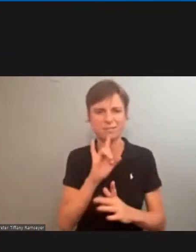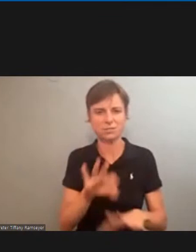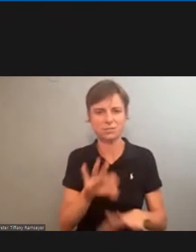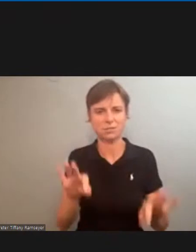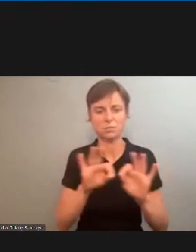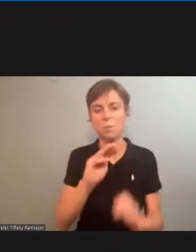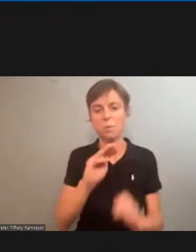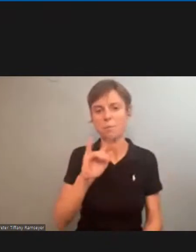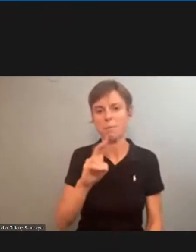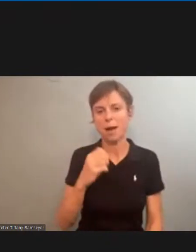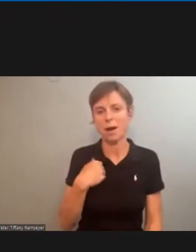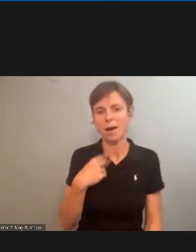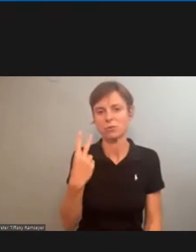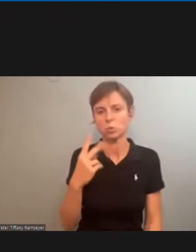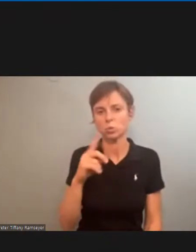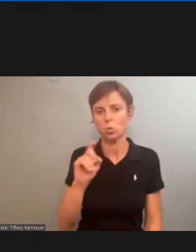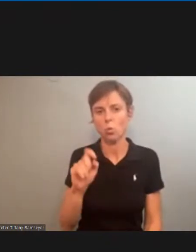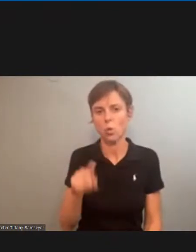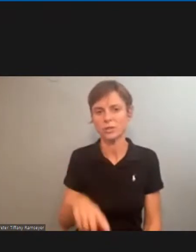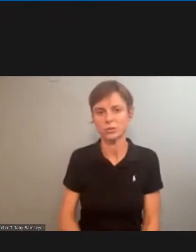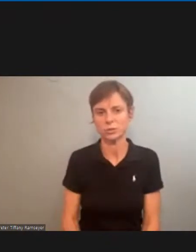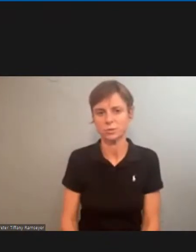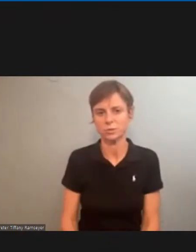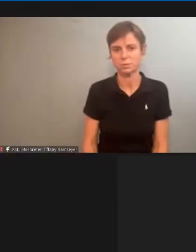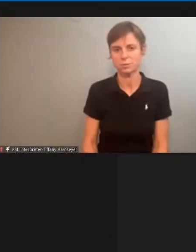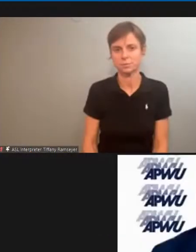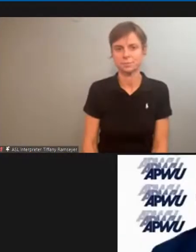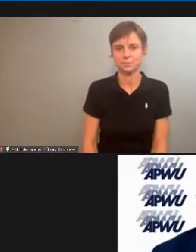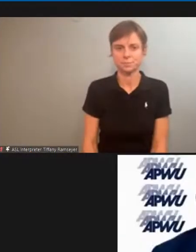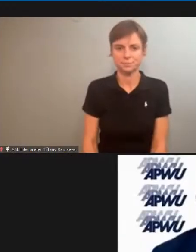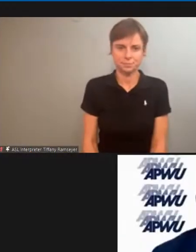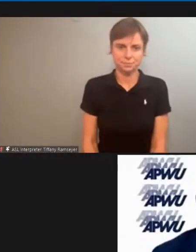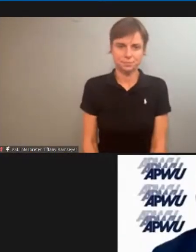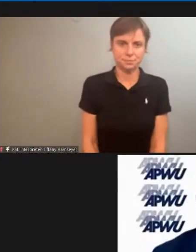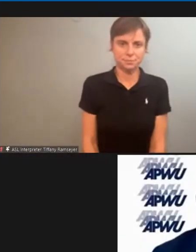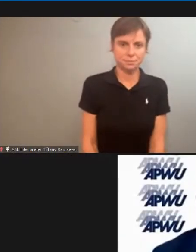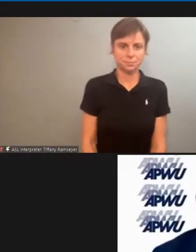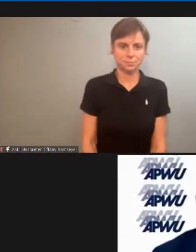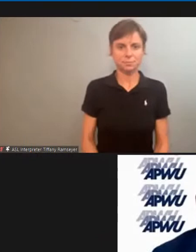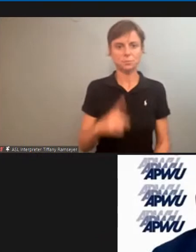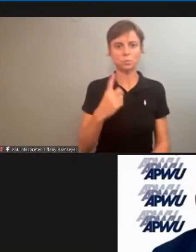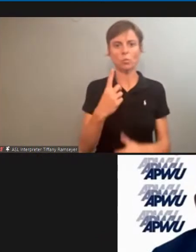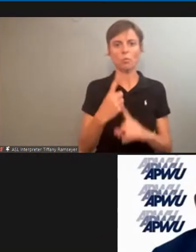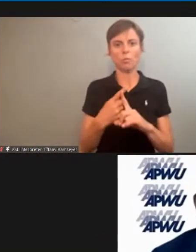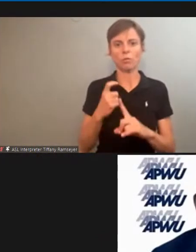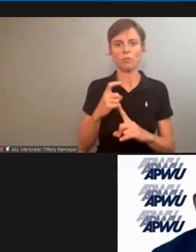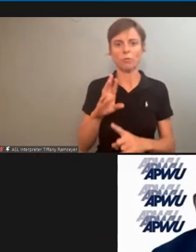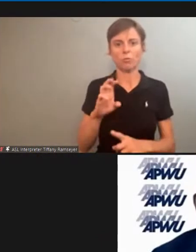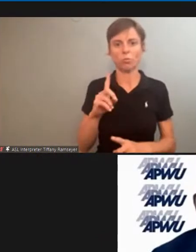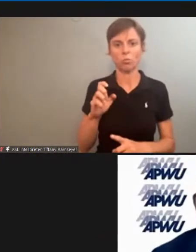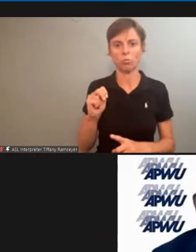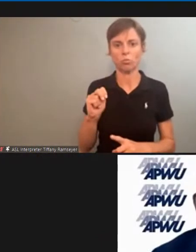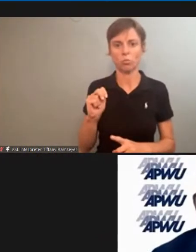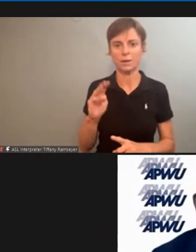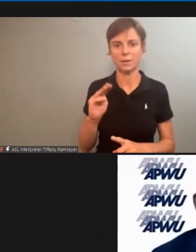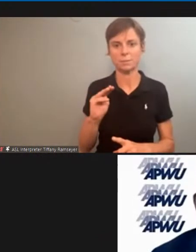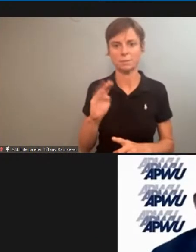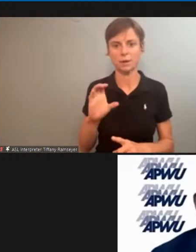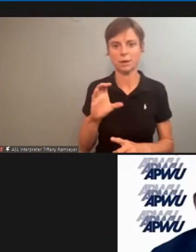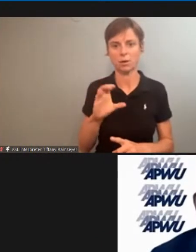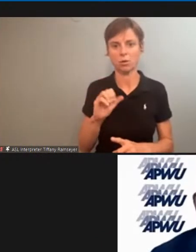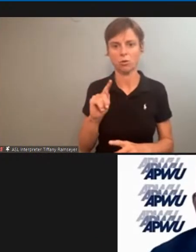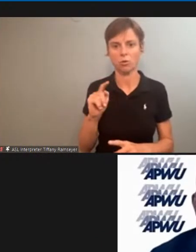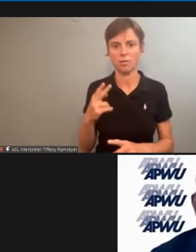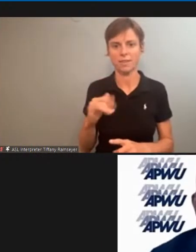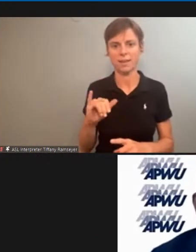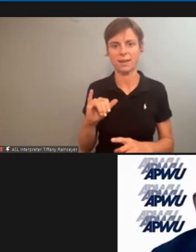Mike, there are two questions in the Q&A before you go away. One is from Brendan McCarthy, who's on this call. He